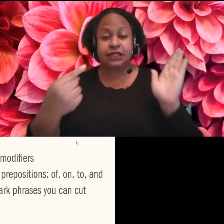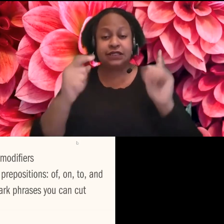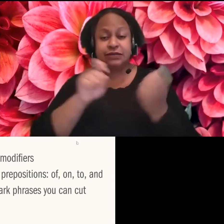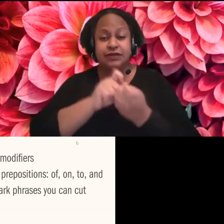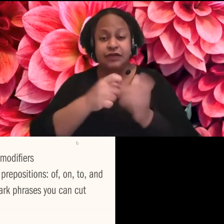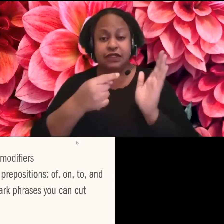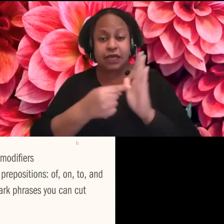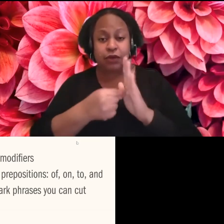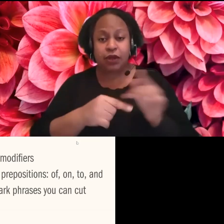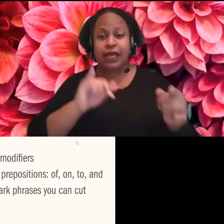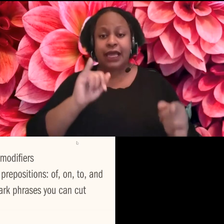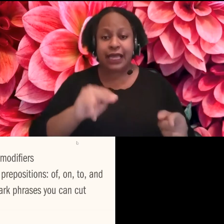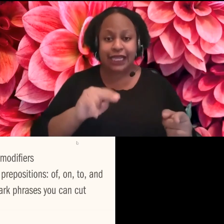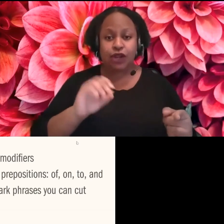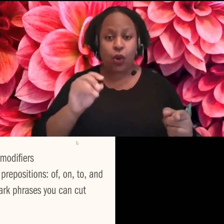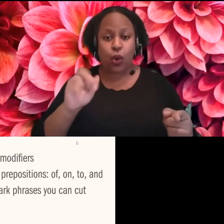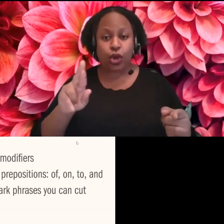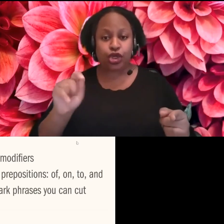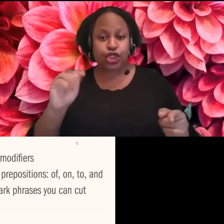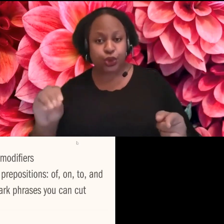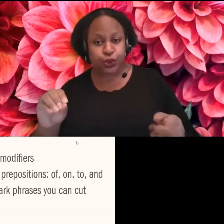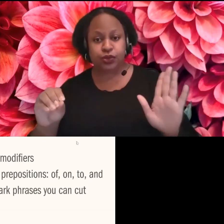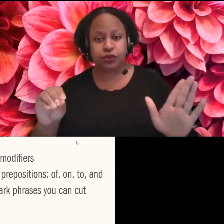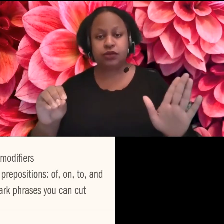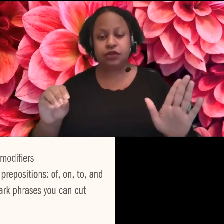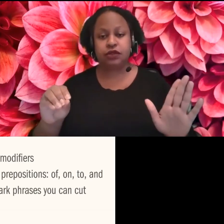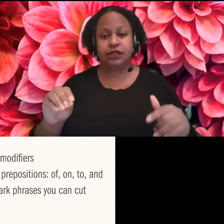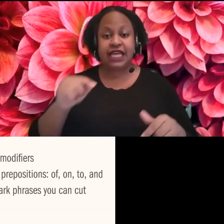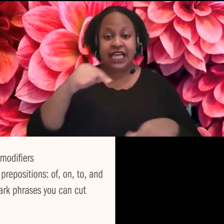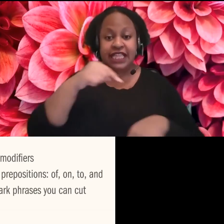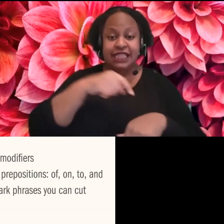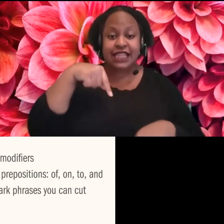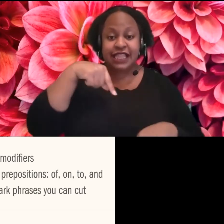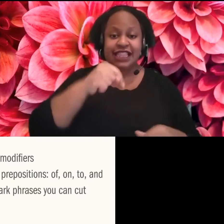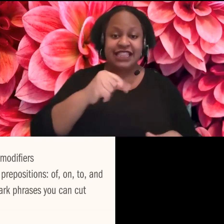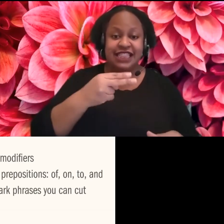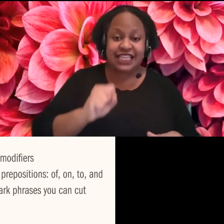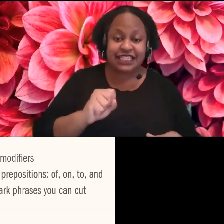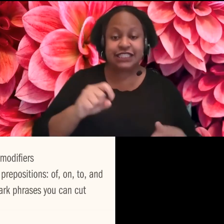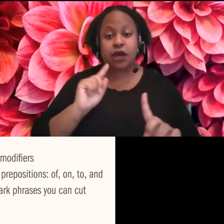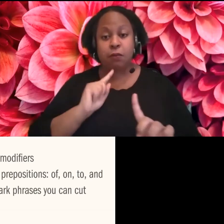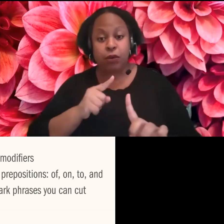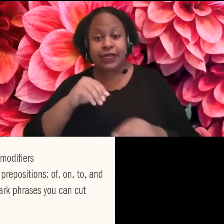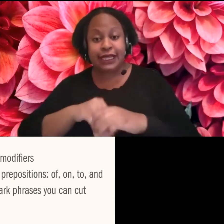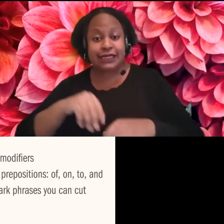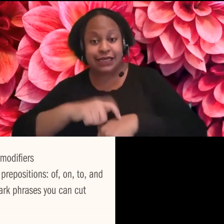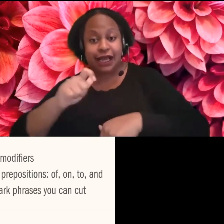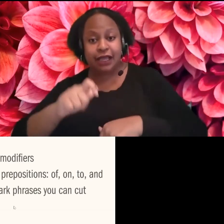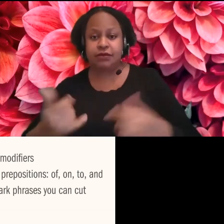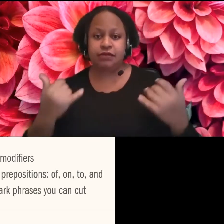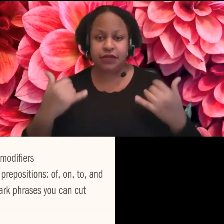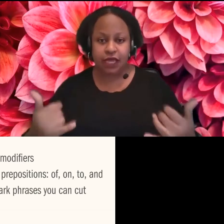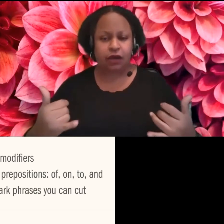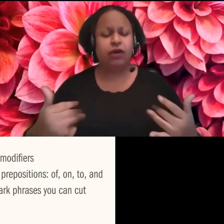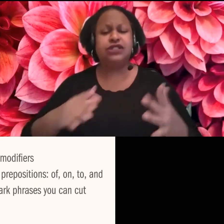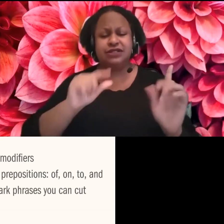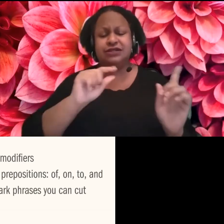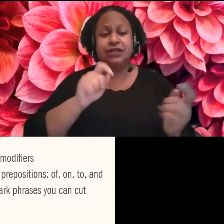at this point in time, you could just say now it's, it's much quicker. Um,